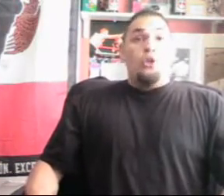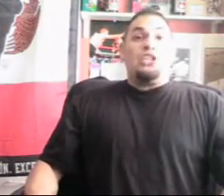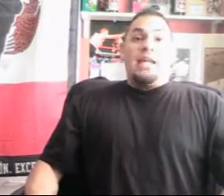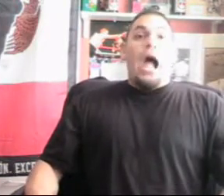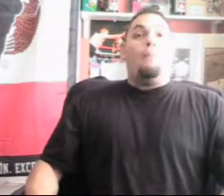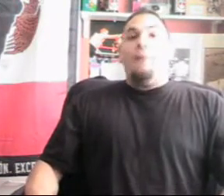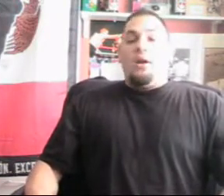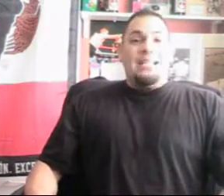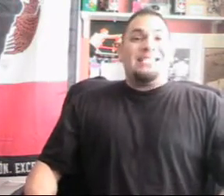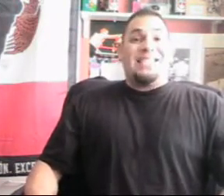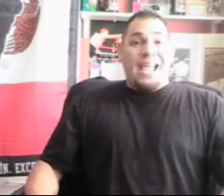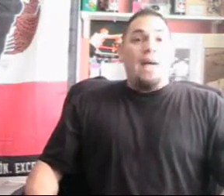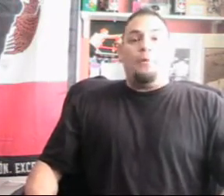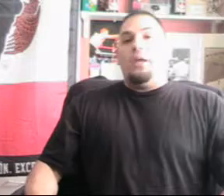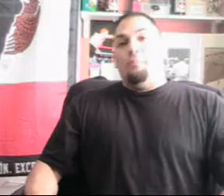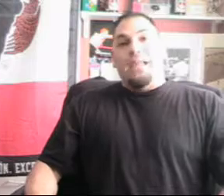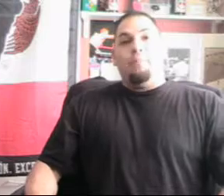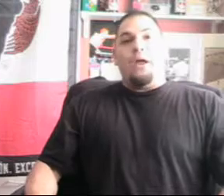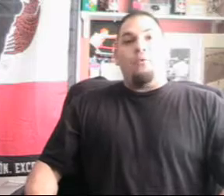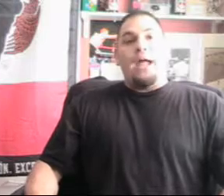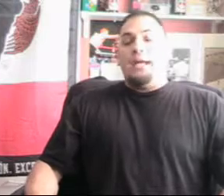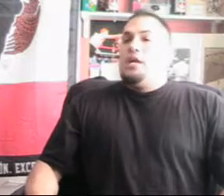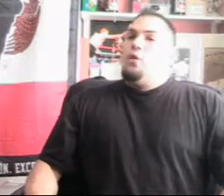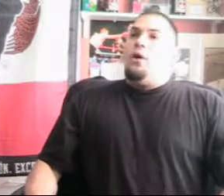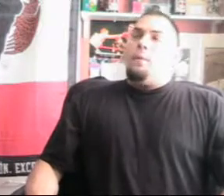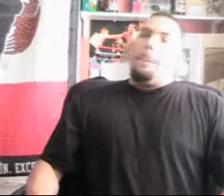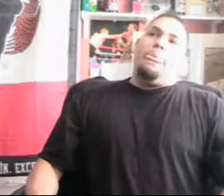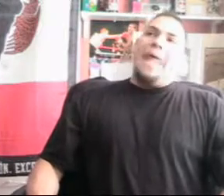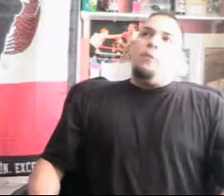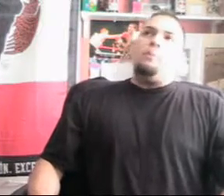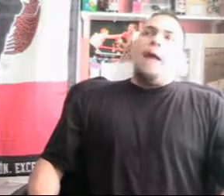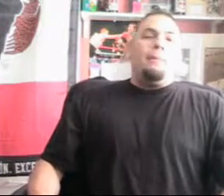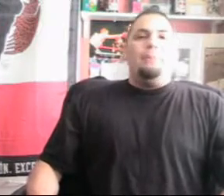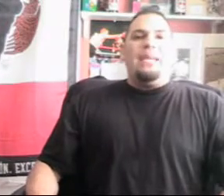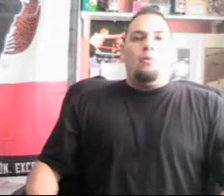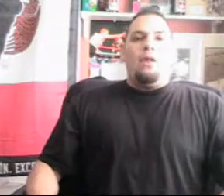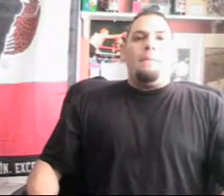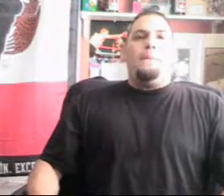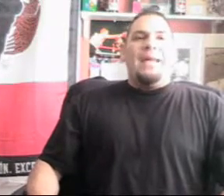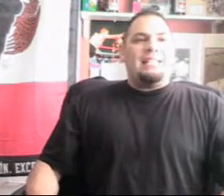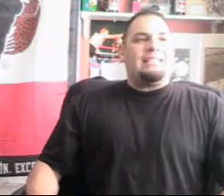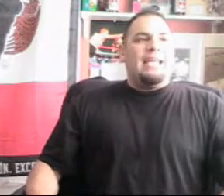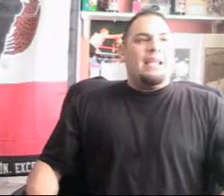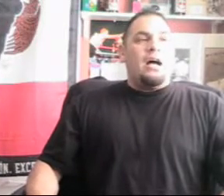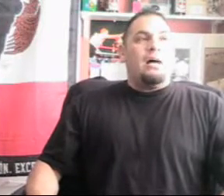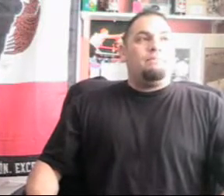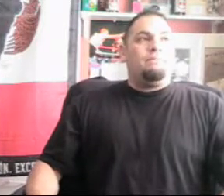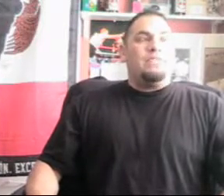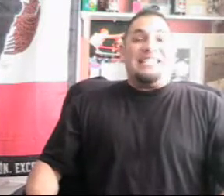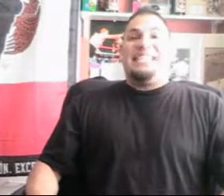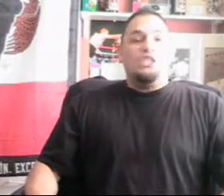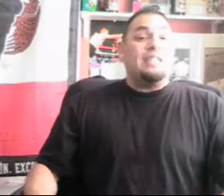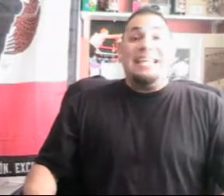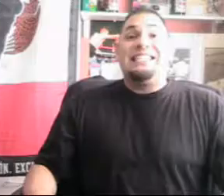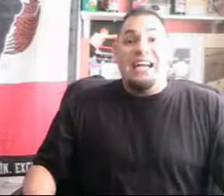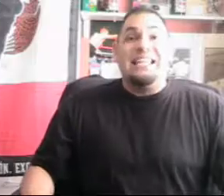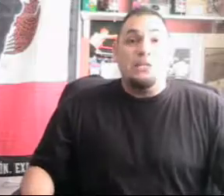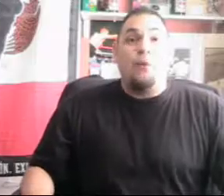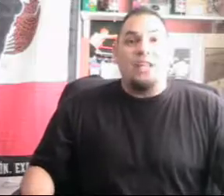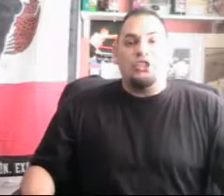Bernstein to help him out in his camp. In Big Bear, right? Well, that would probably be one of the best, uh, decisions that he's done in his boxing